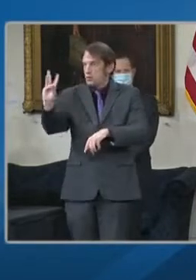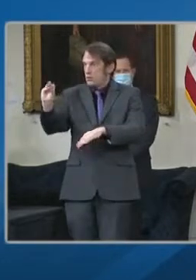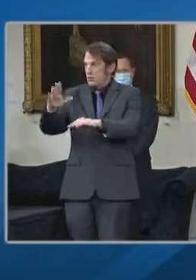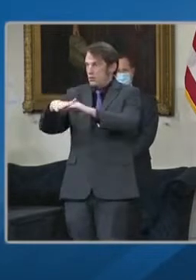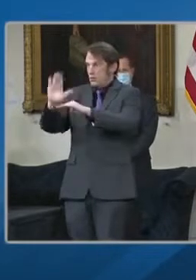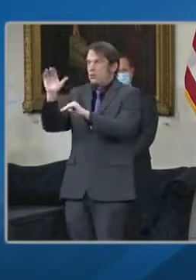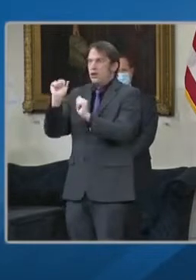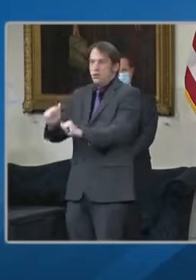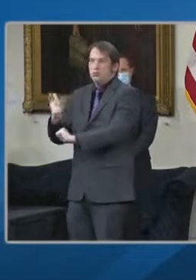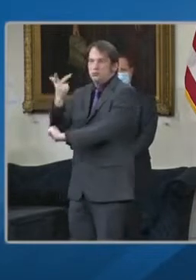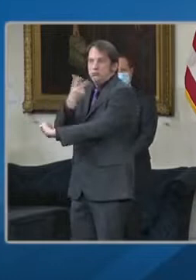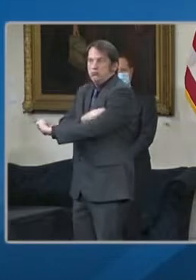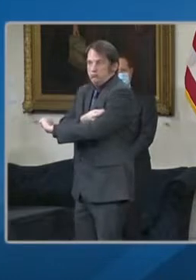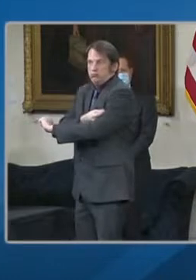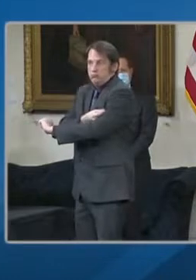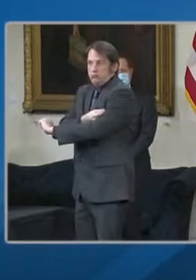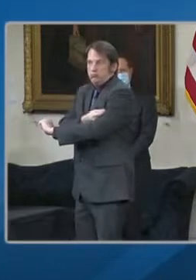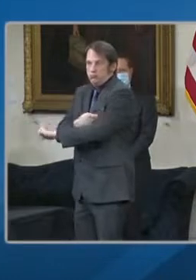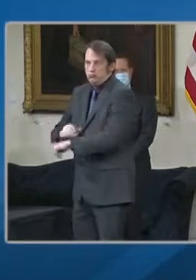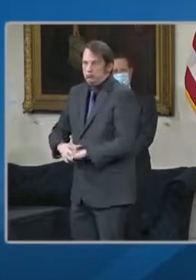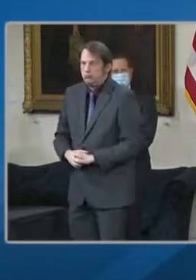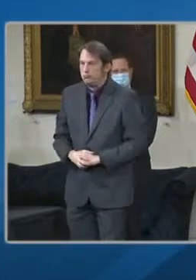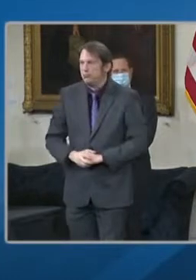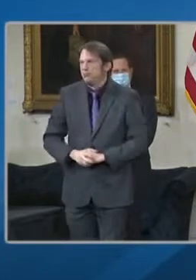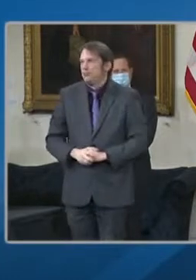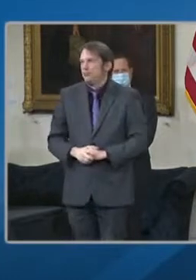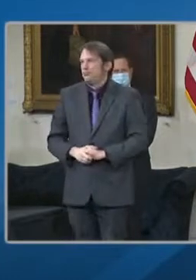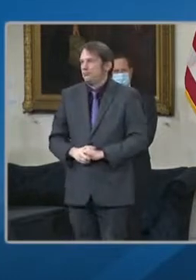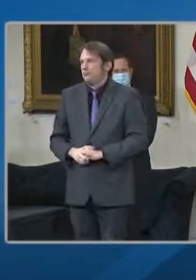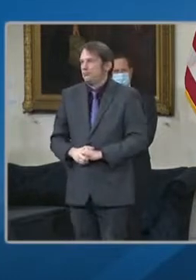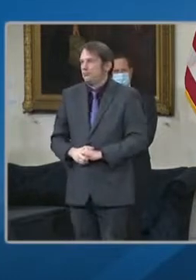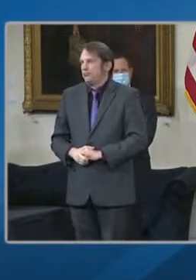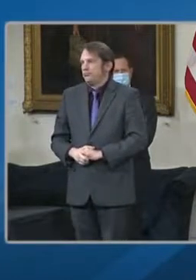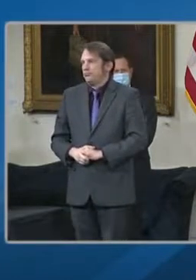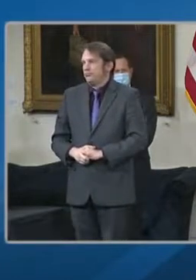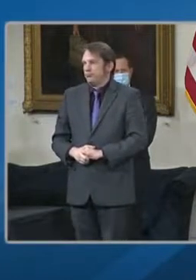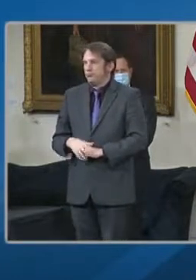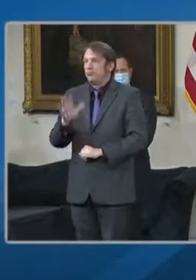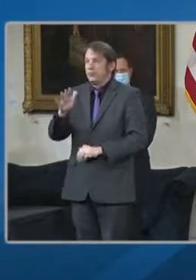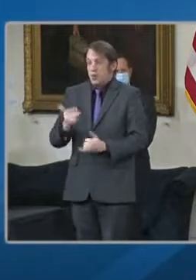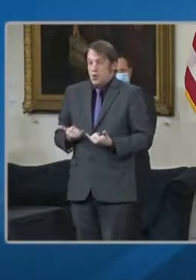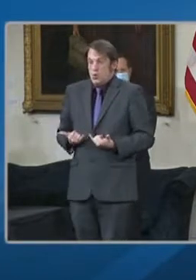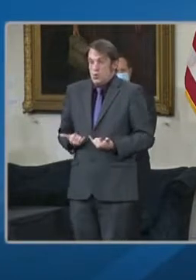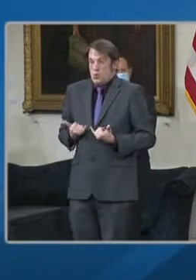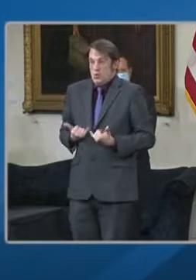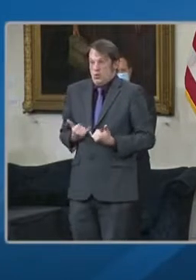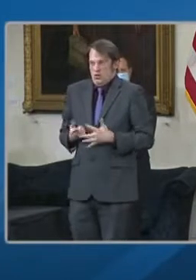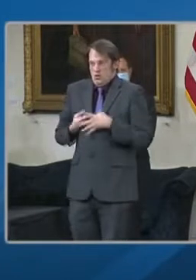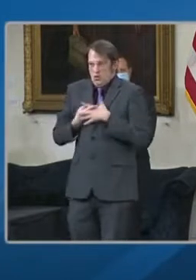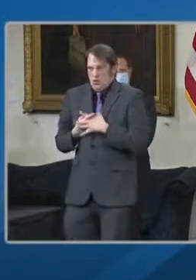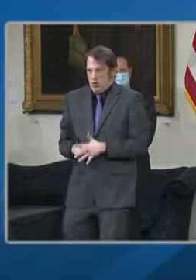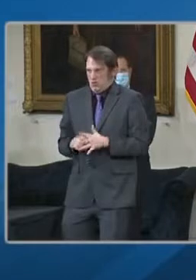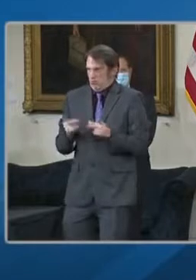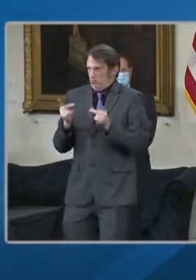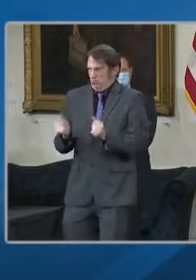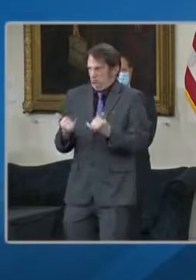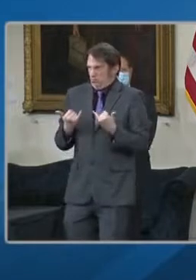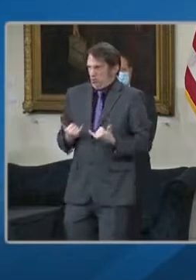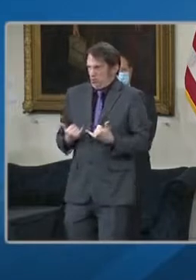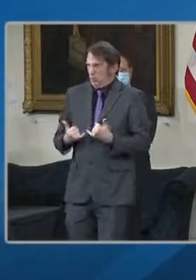receive a COVID-19 vaccine. And immediately, effective today, any Marylander over the age of 60